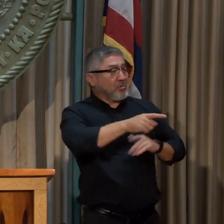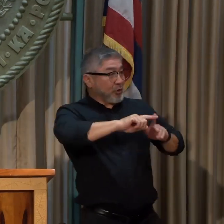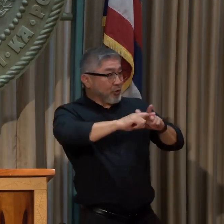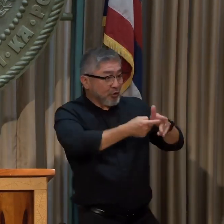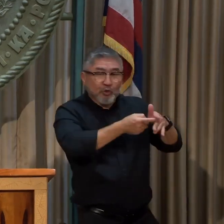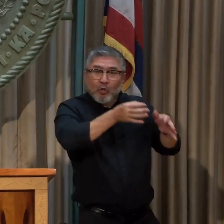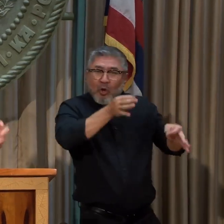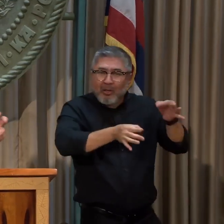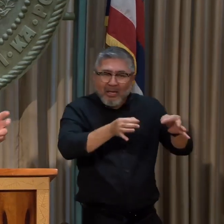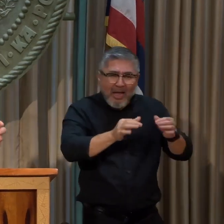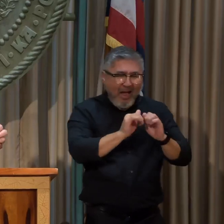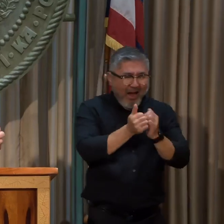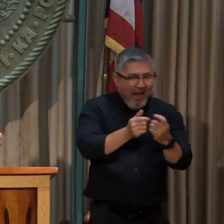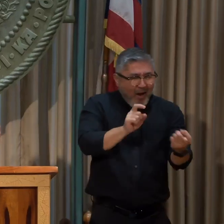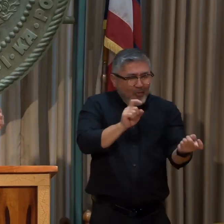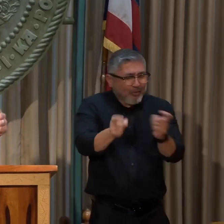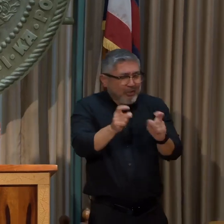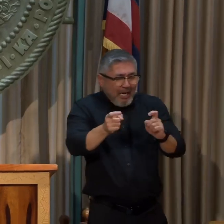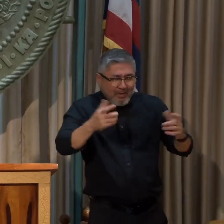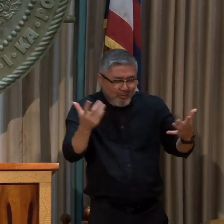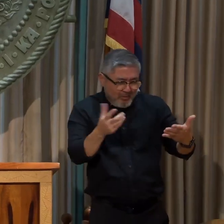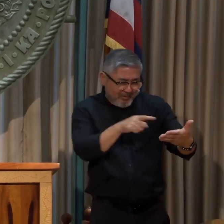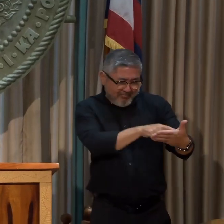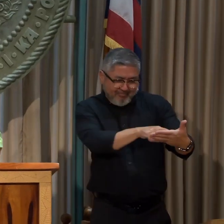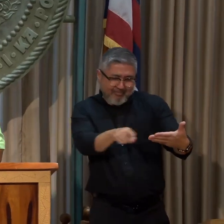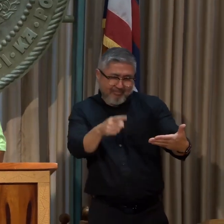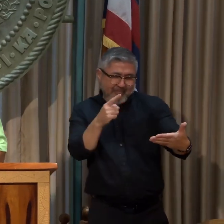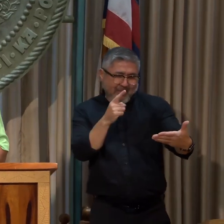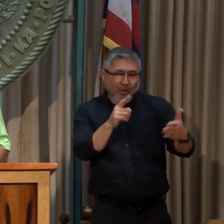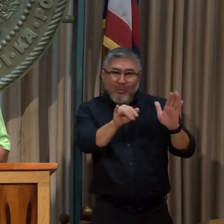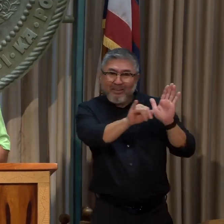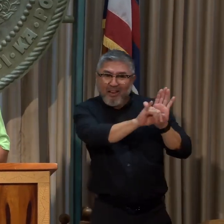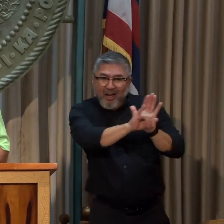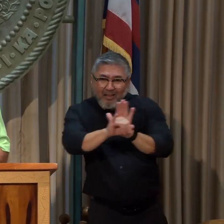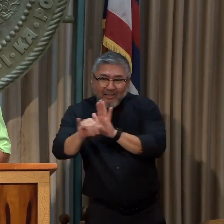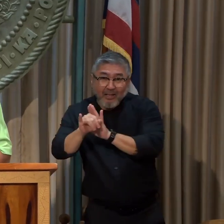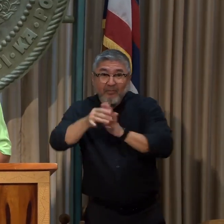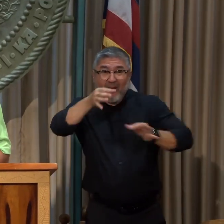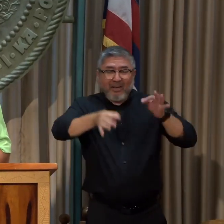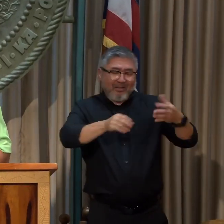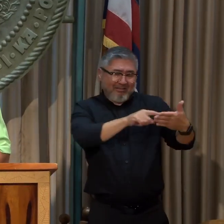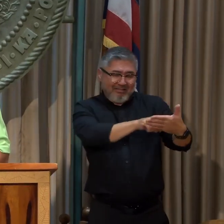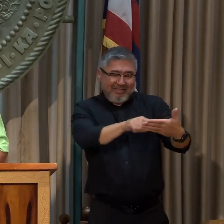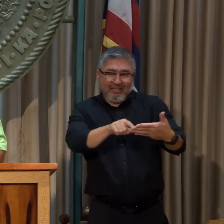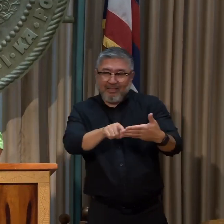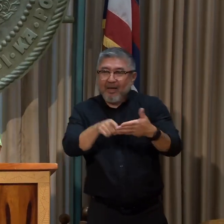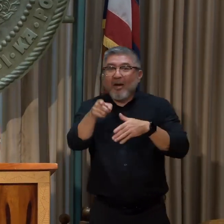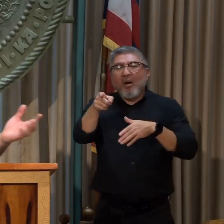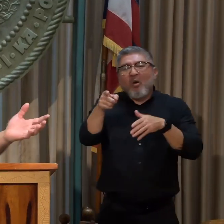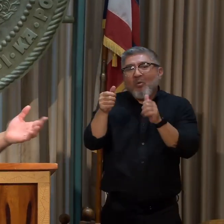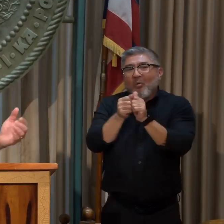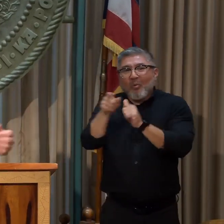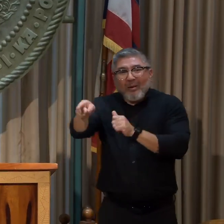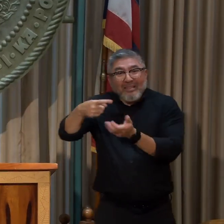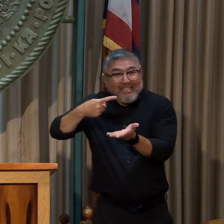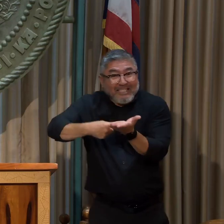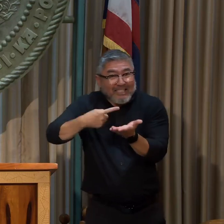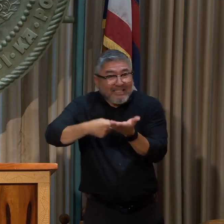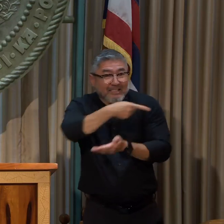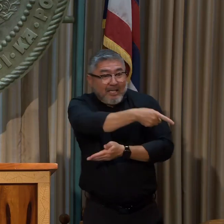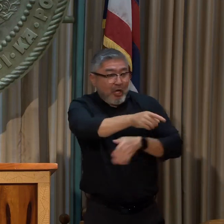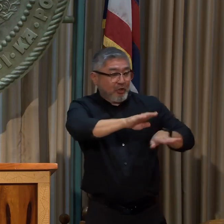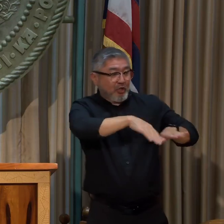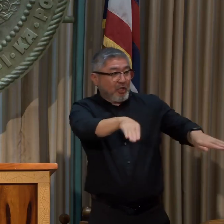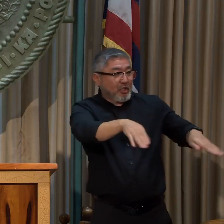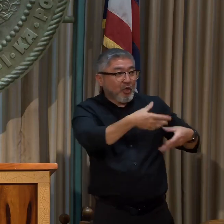adjust. Several of things that were identified in the case was and through our discussions with our Children's Trust and